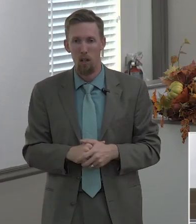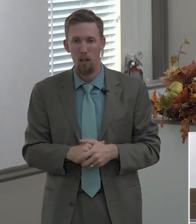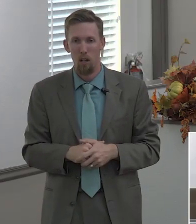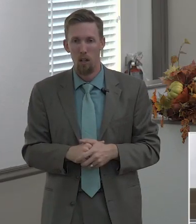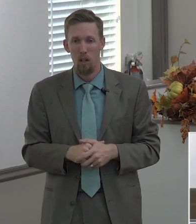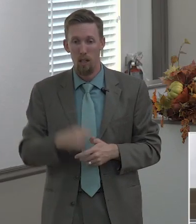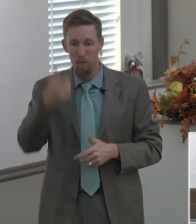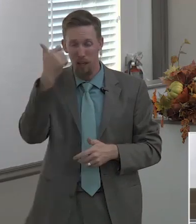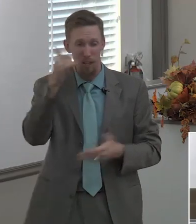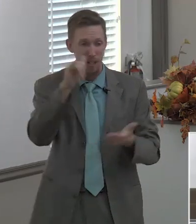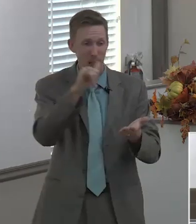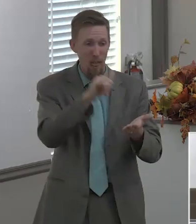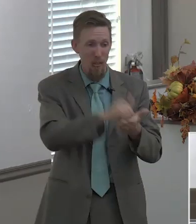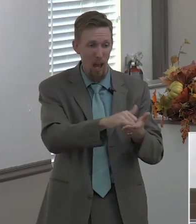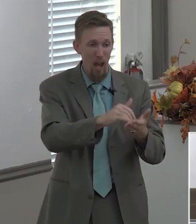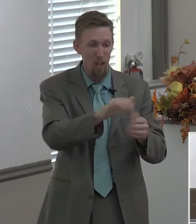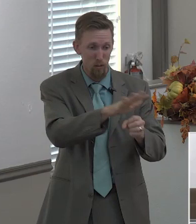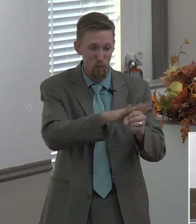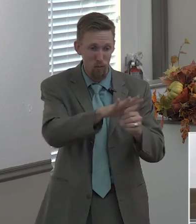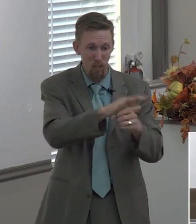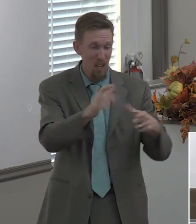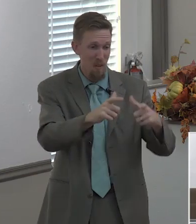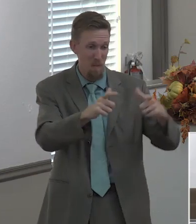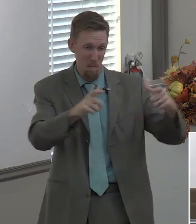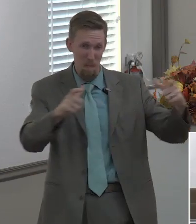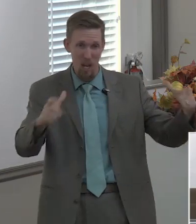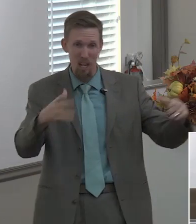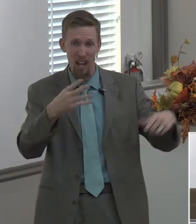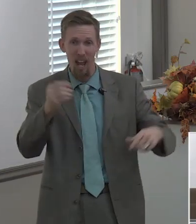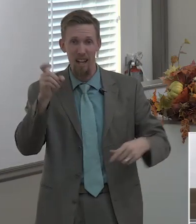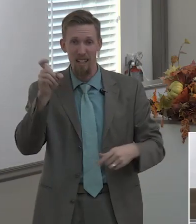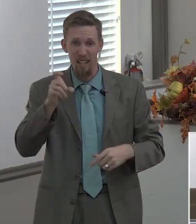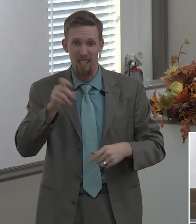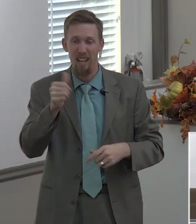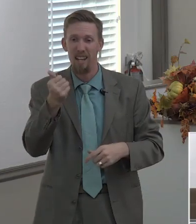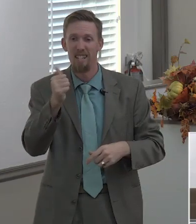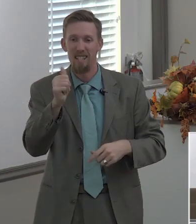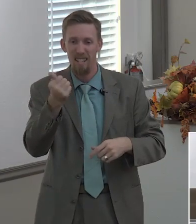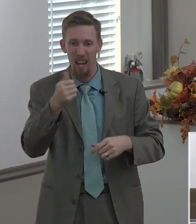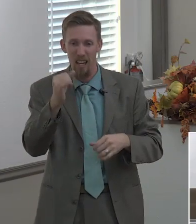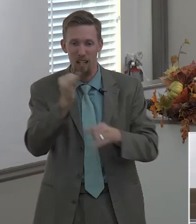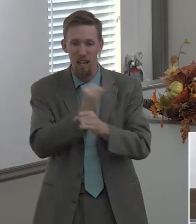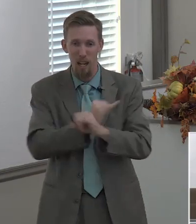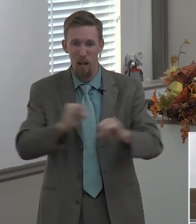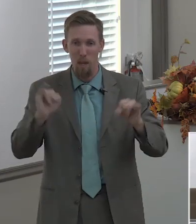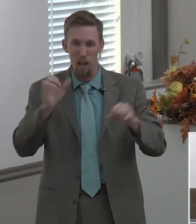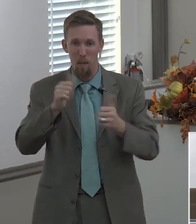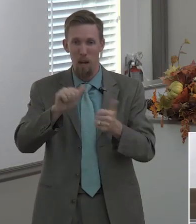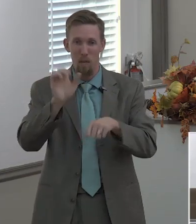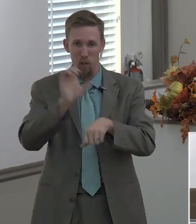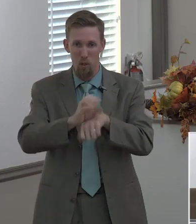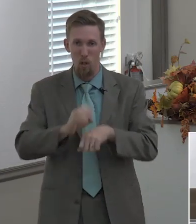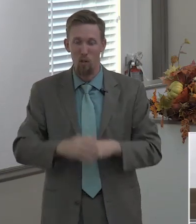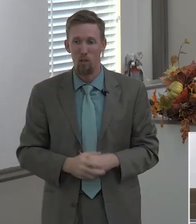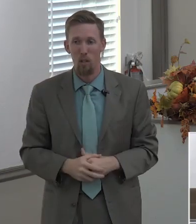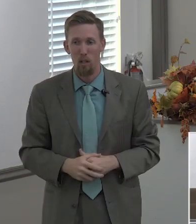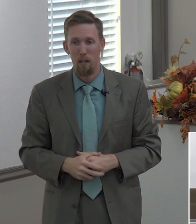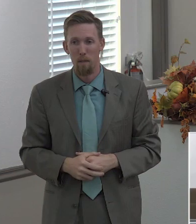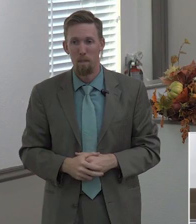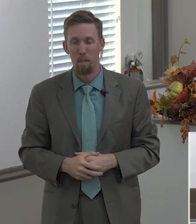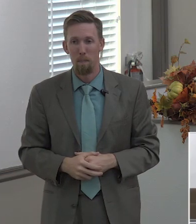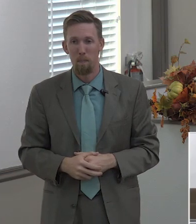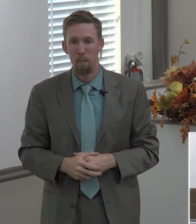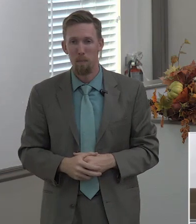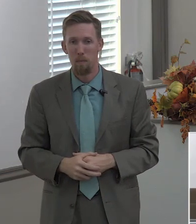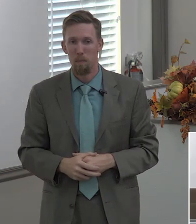it's because that community is big and it needs ten independent baptist churches but